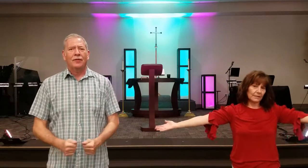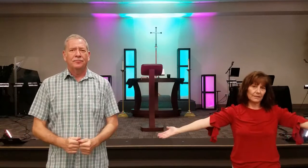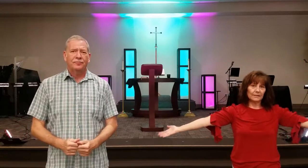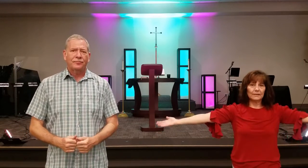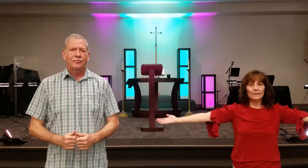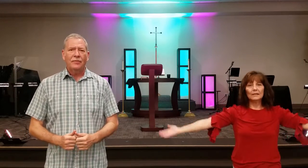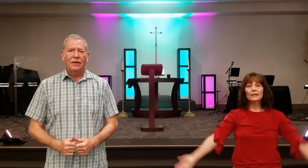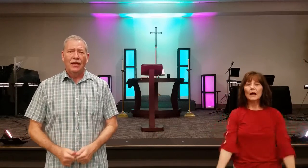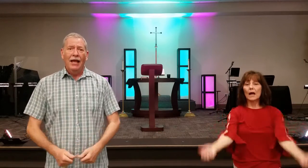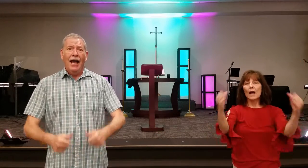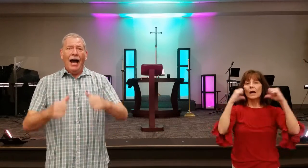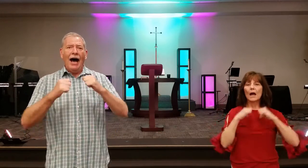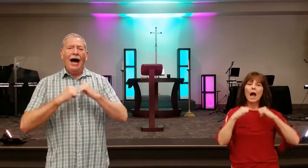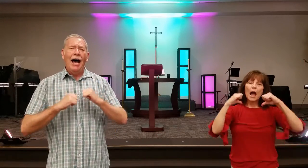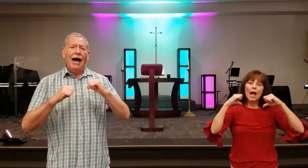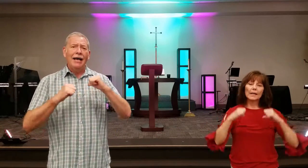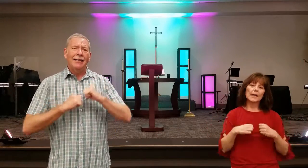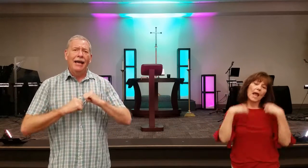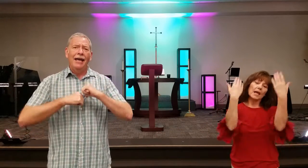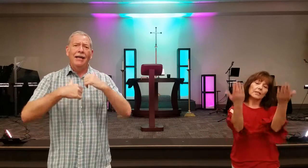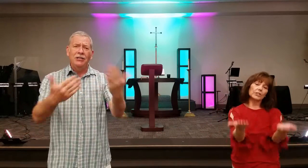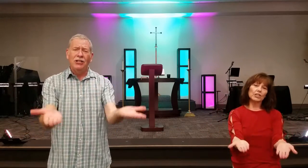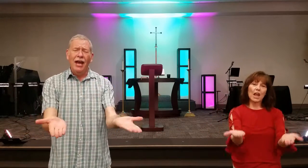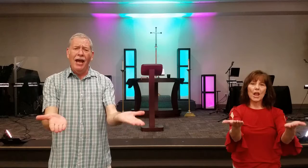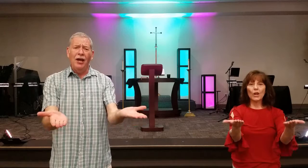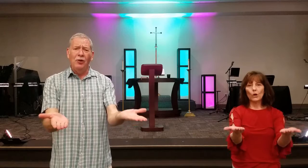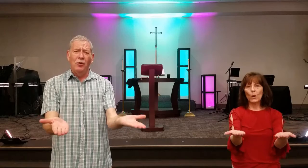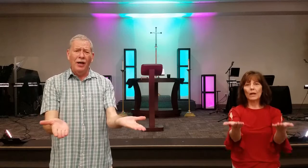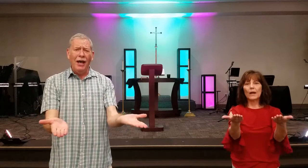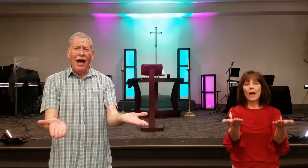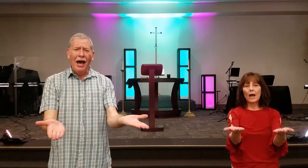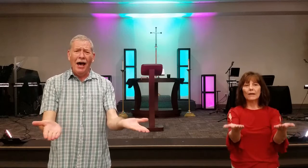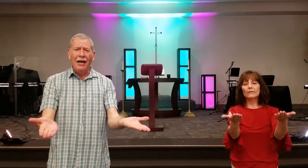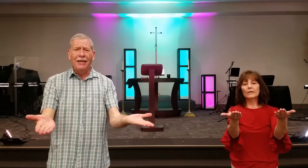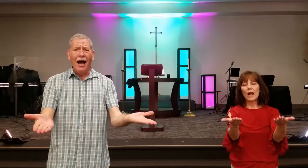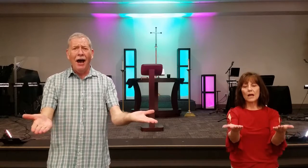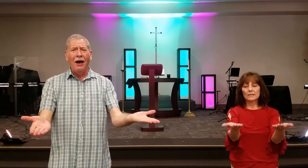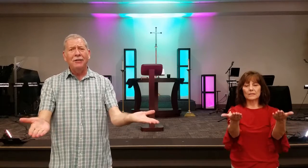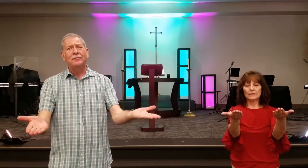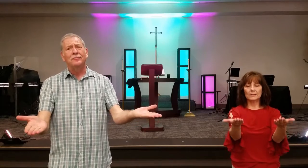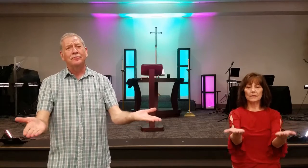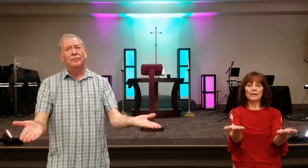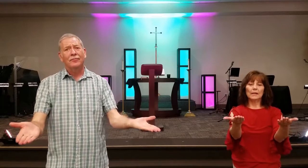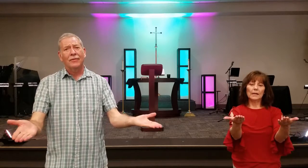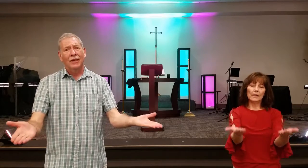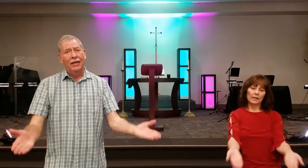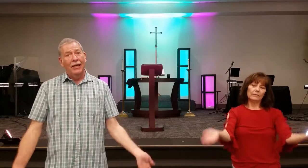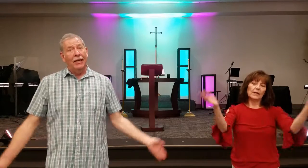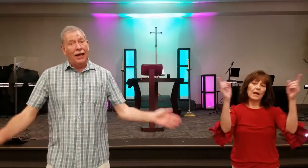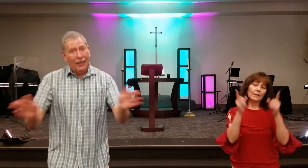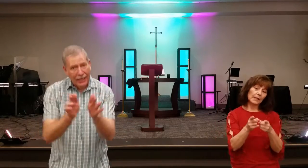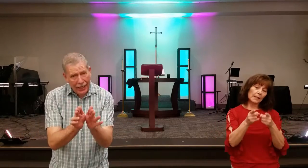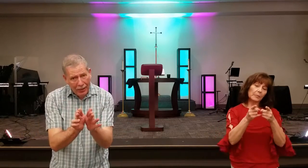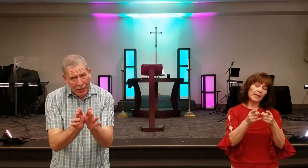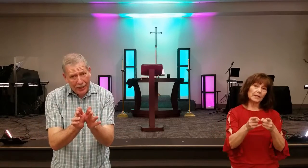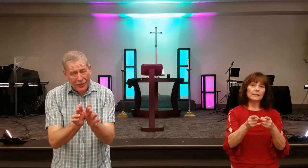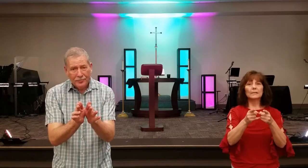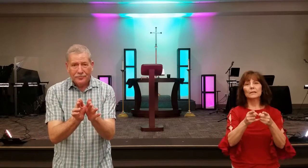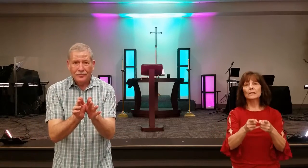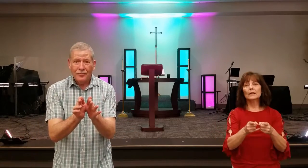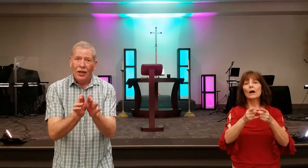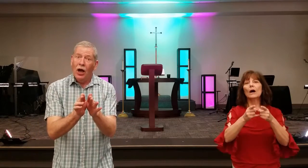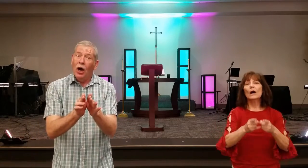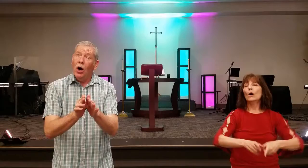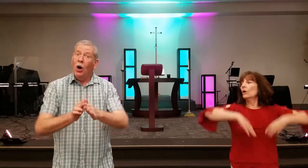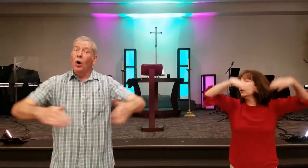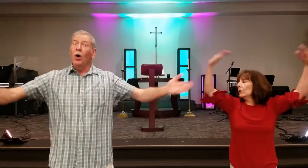I can share what I've got If I've got a little bit